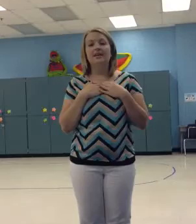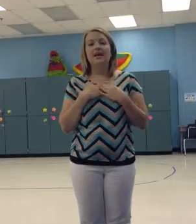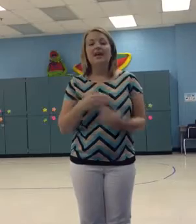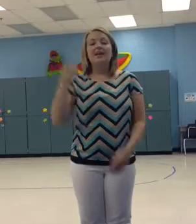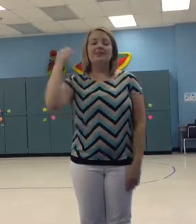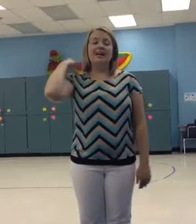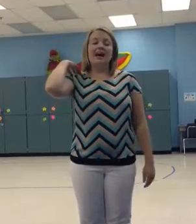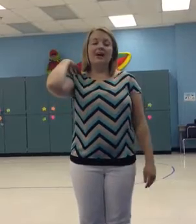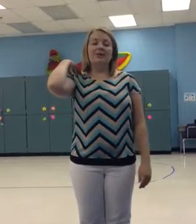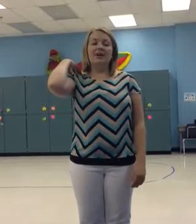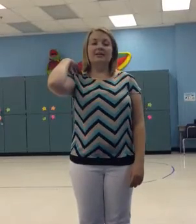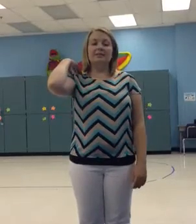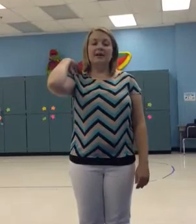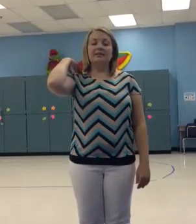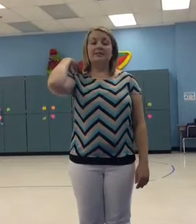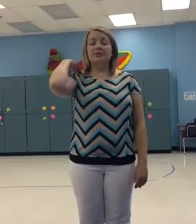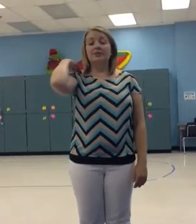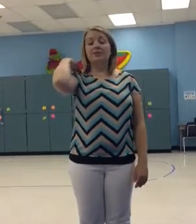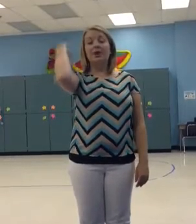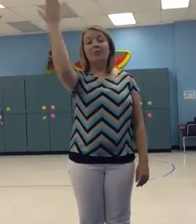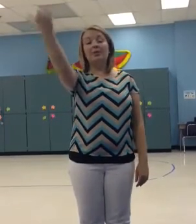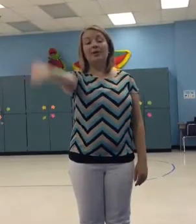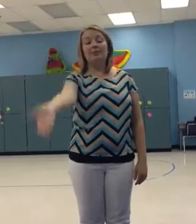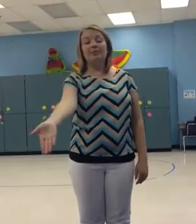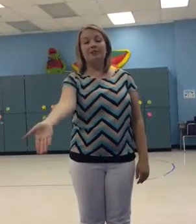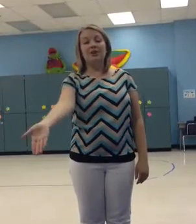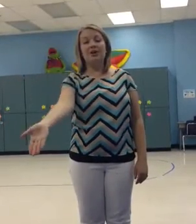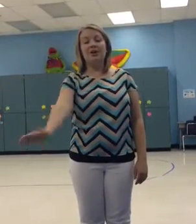It's how we expect to open up the door